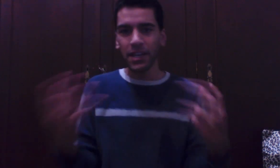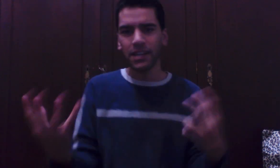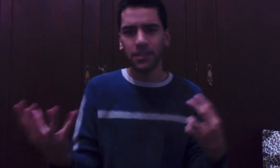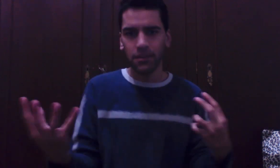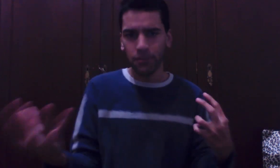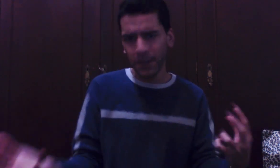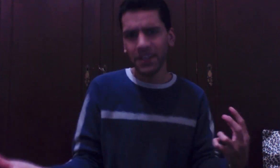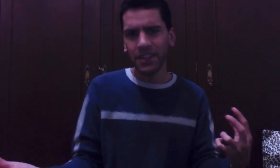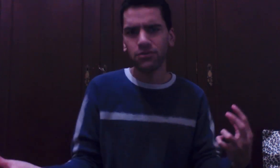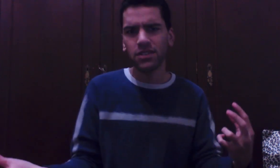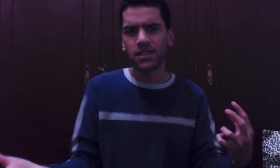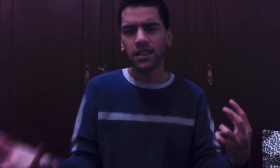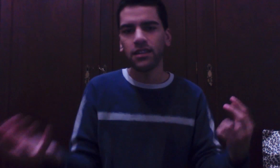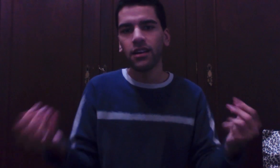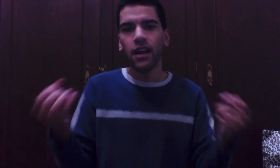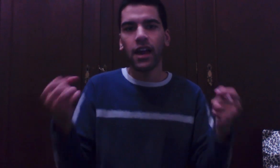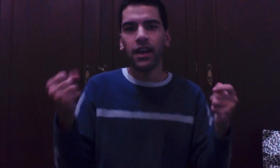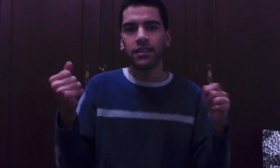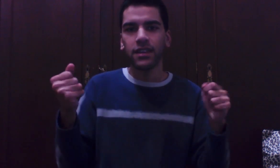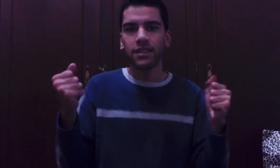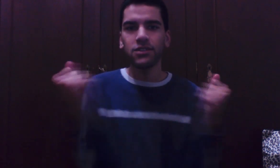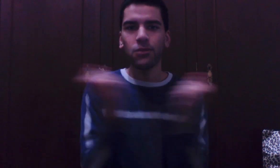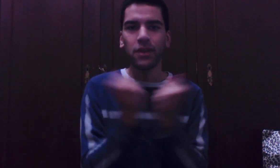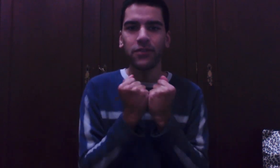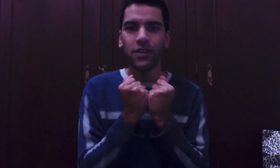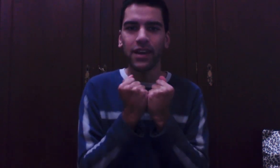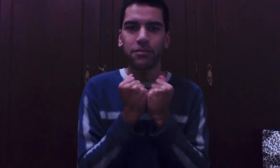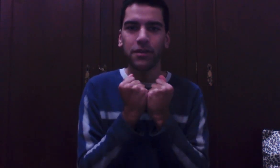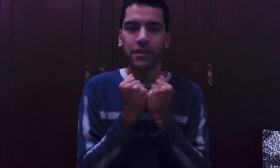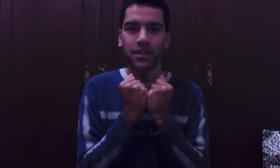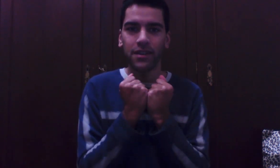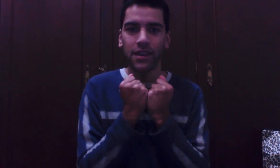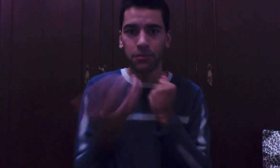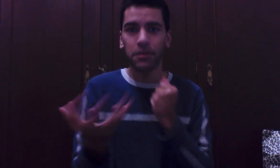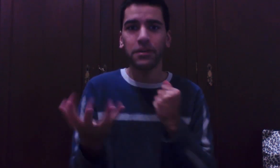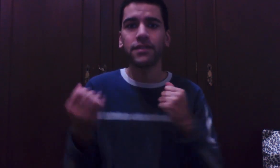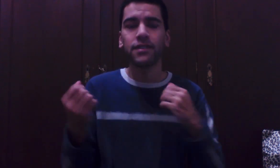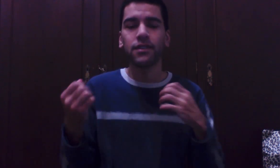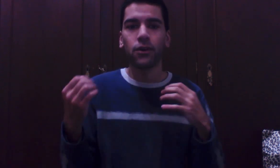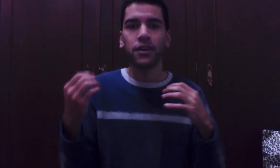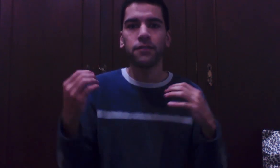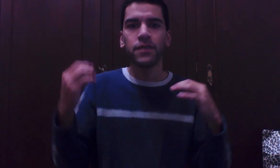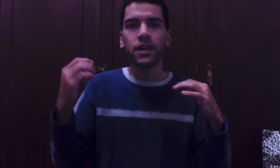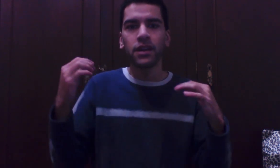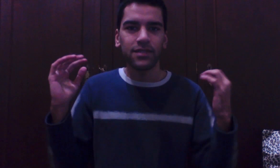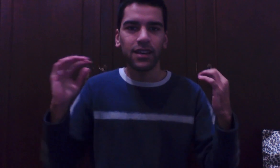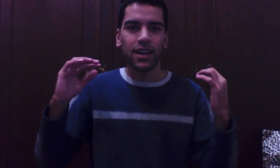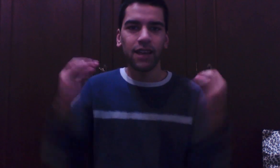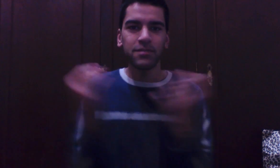pretty interesting and Such a wonderful experience Sorry I'm just